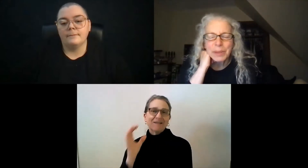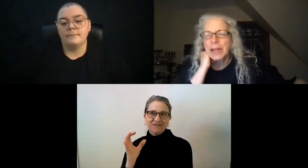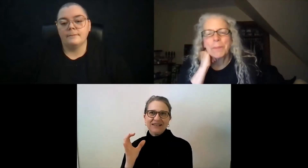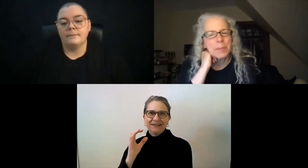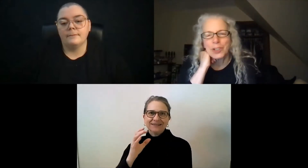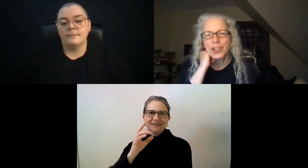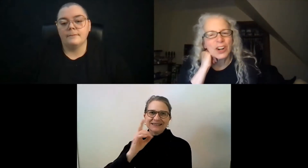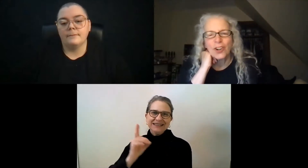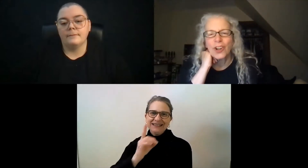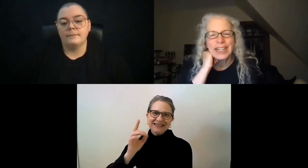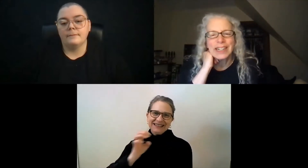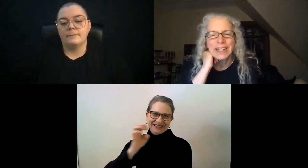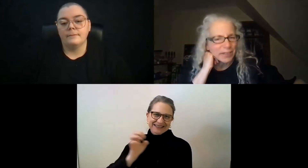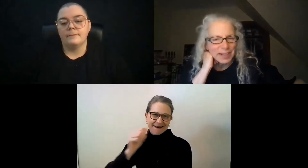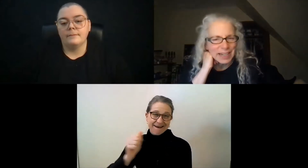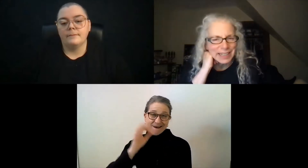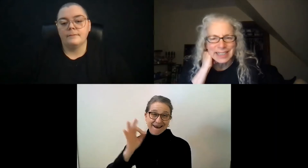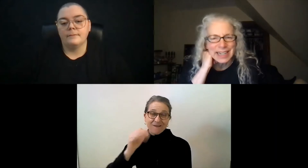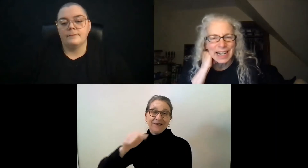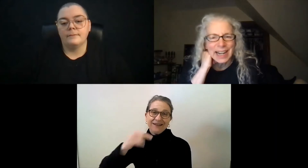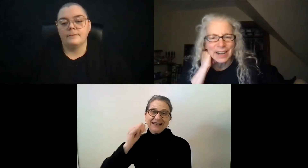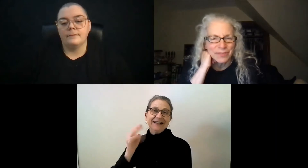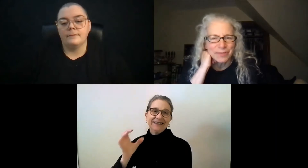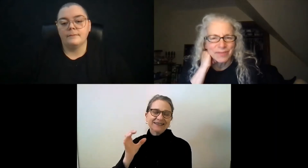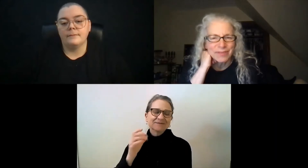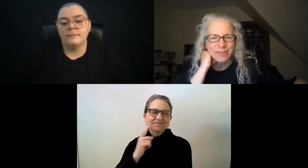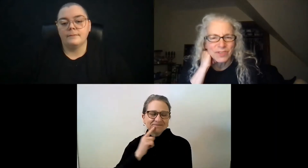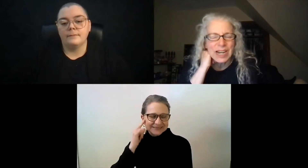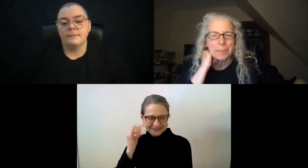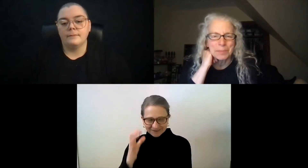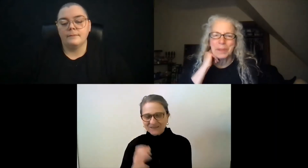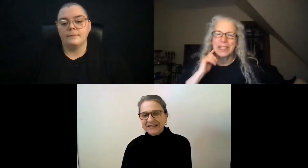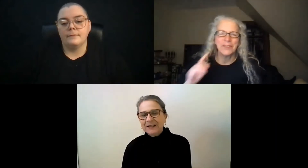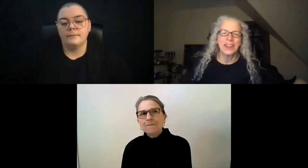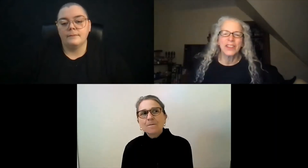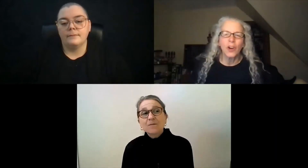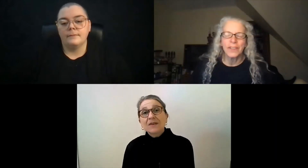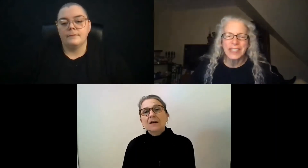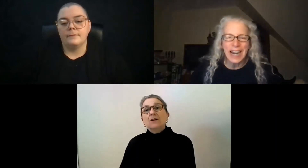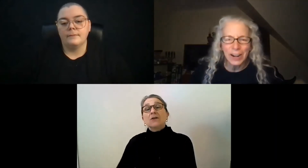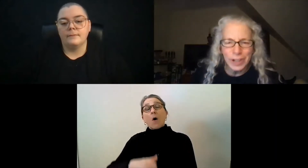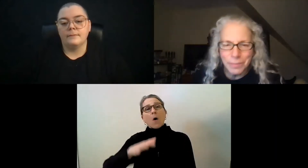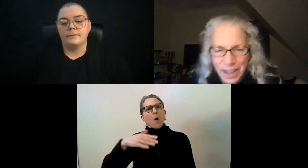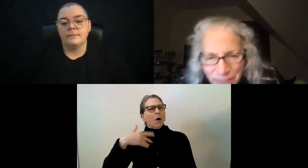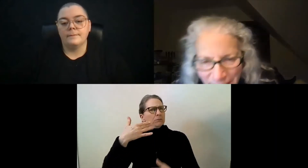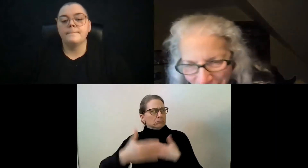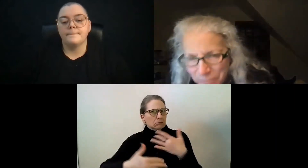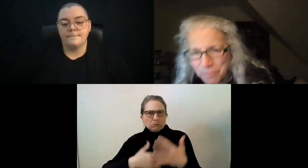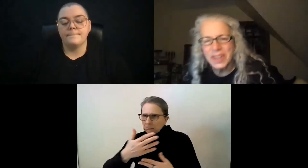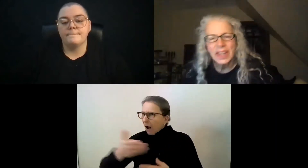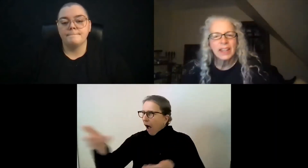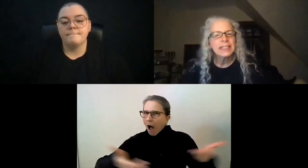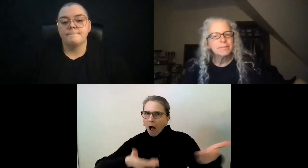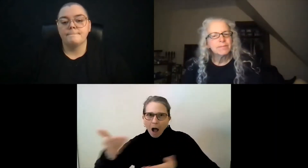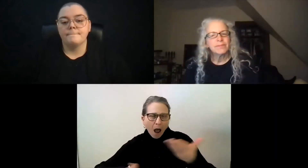But then people just started calling it DEAF Inc. D-E-A-F stopped being even thought of as an acronym, DEAF Inc.